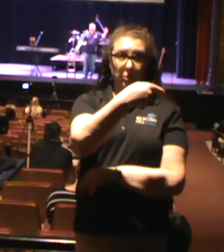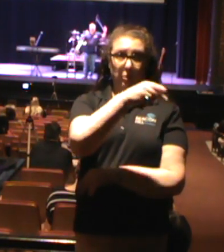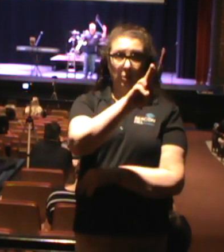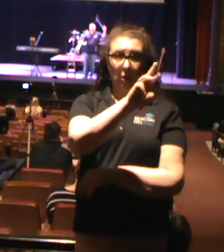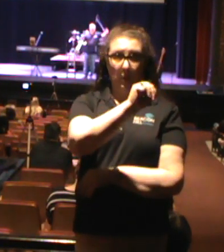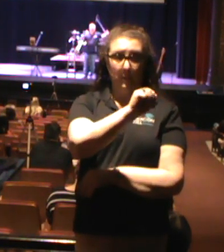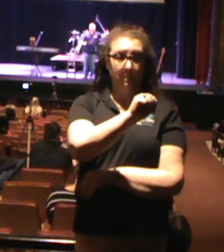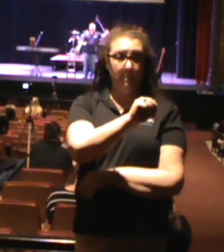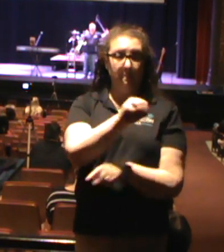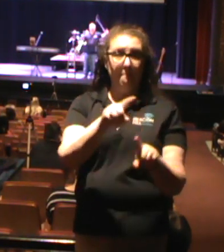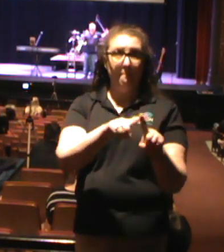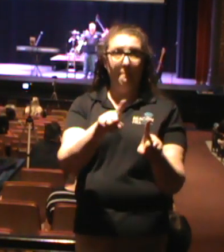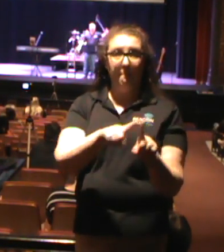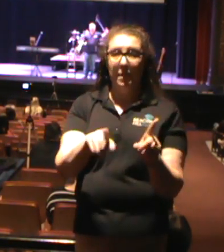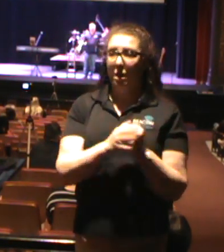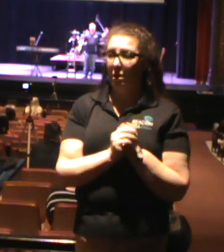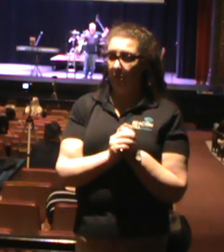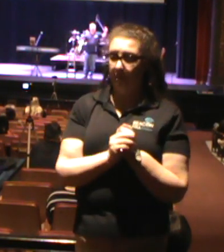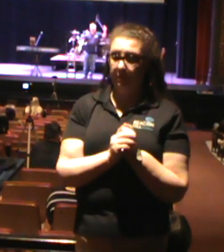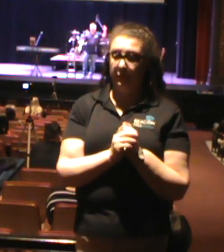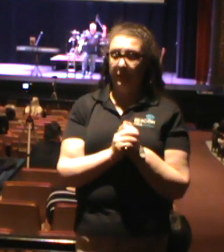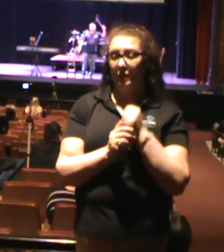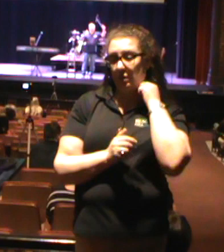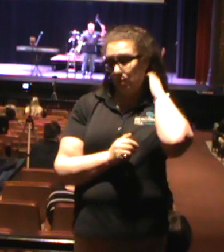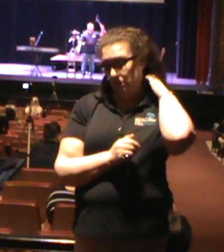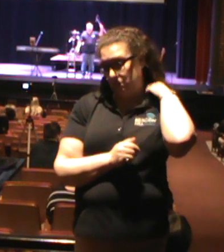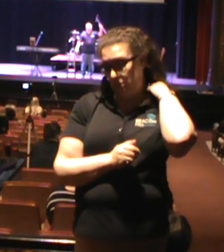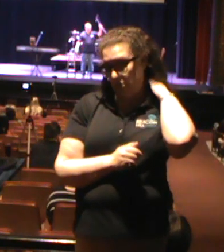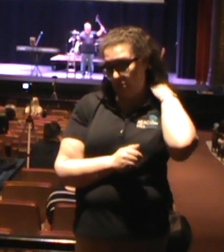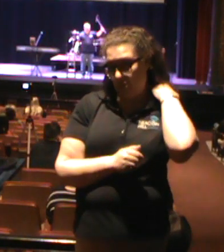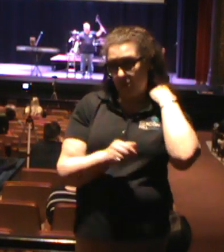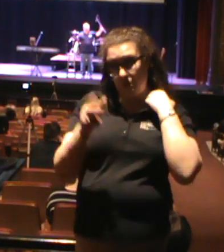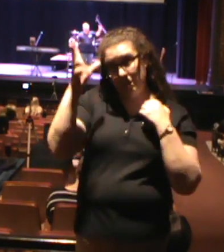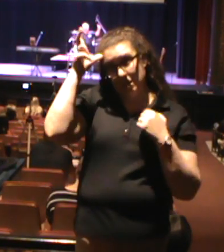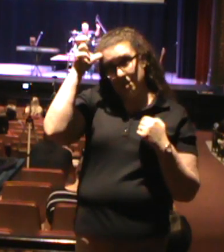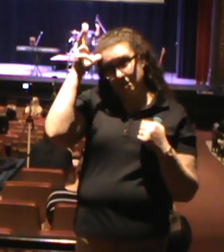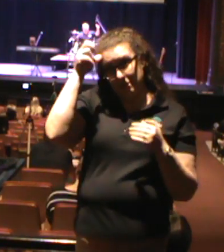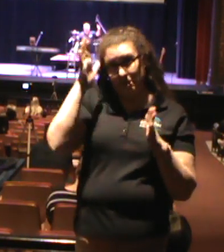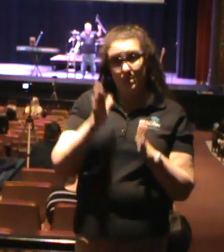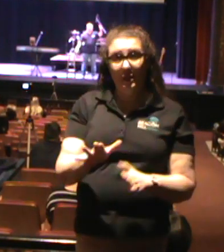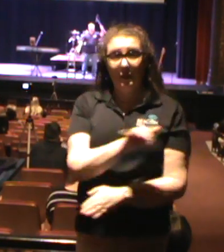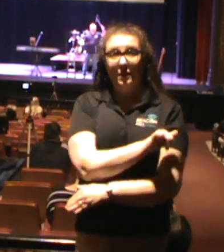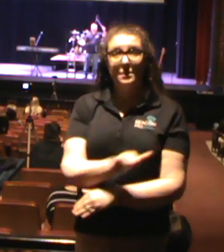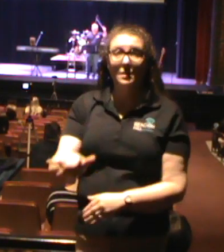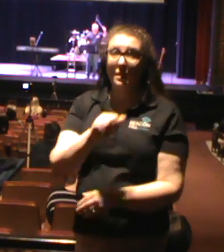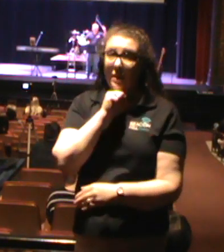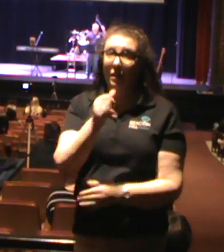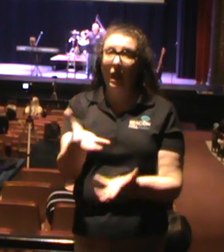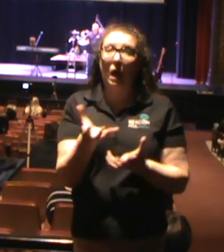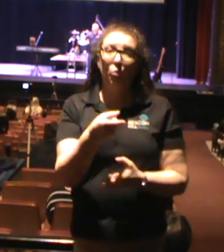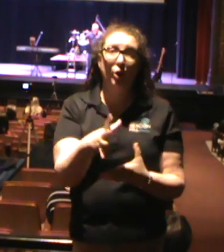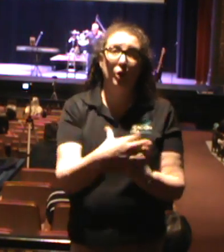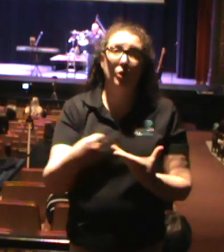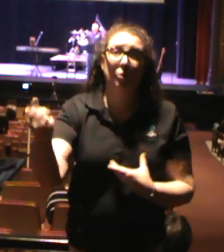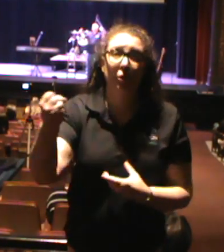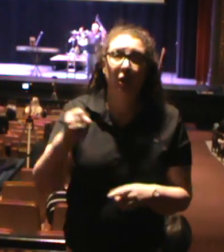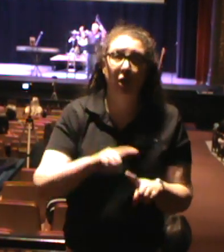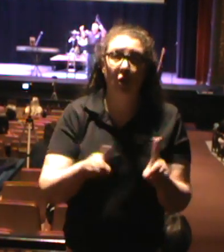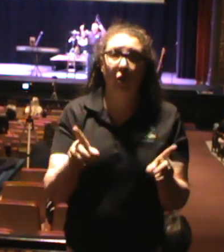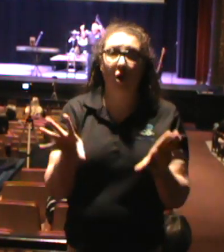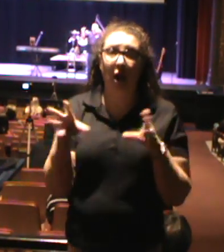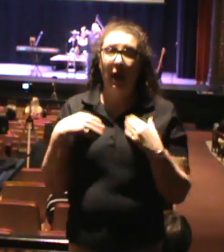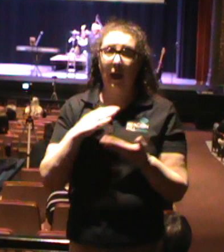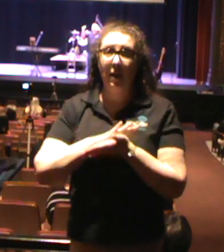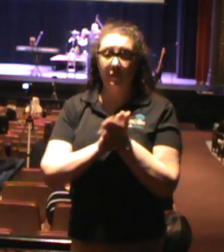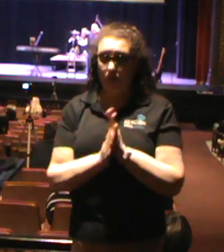same, and his name is Satan. He doesn't want you to win. He doesn't want you to have a peaceful life. He